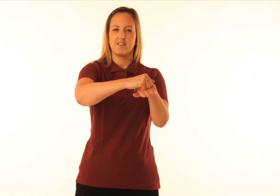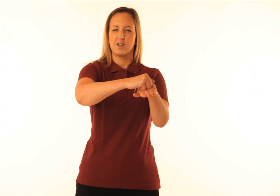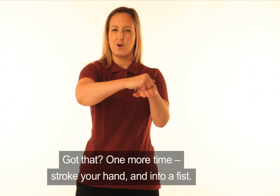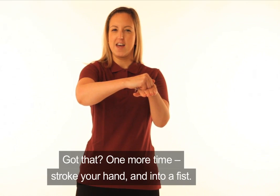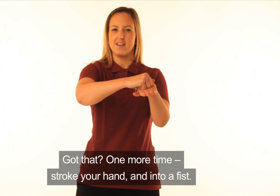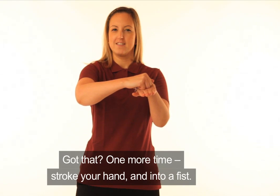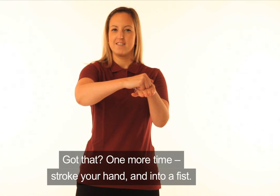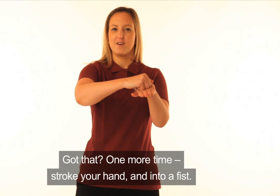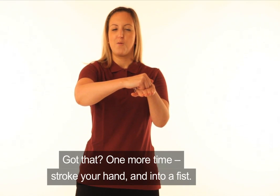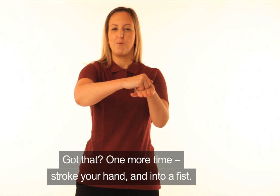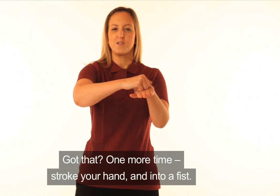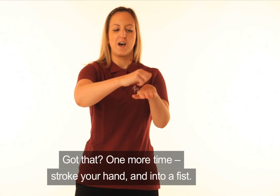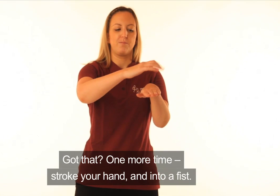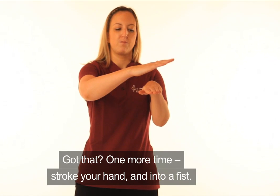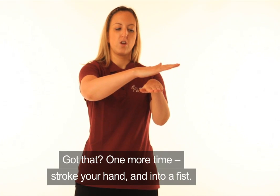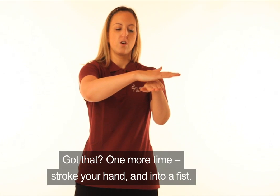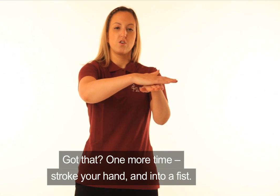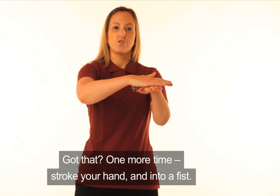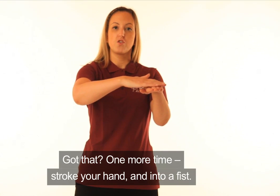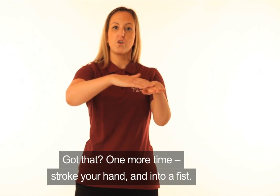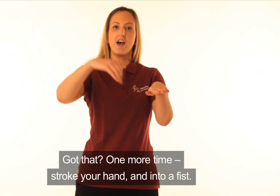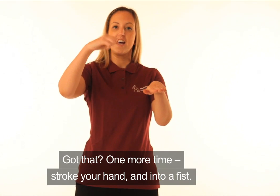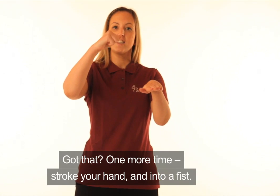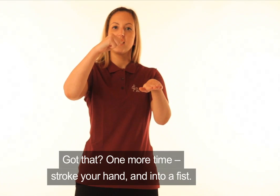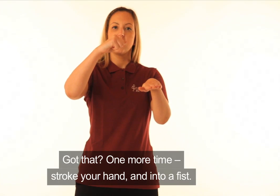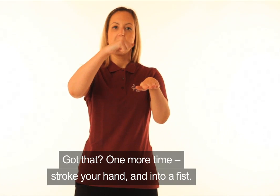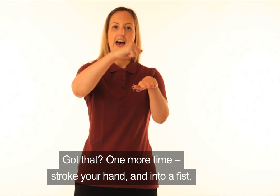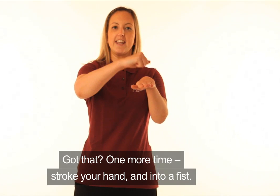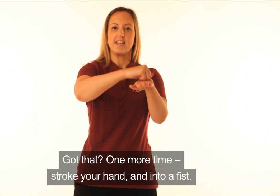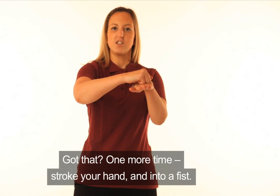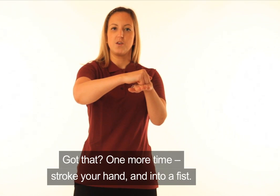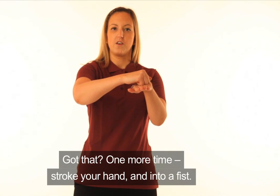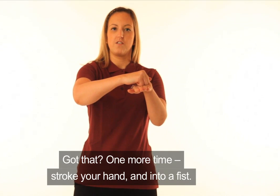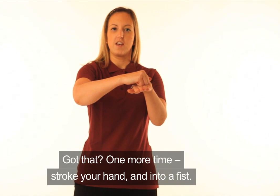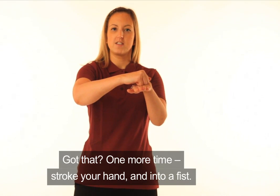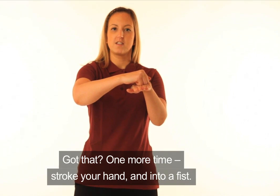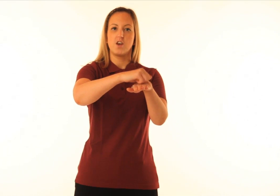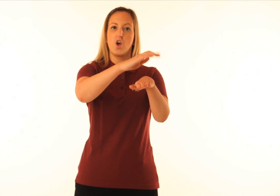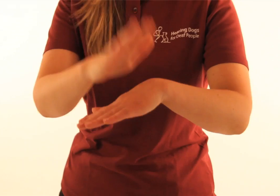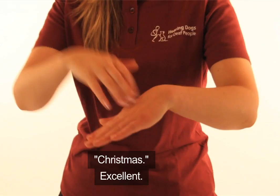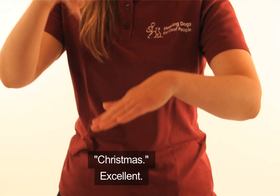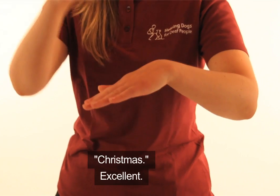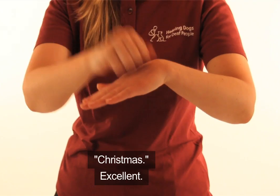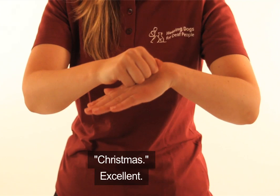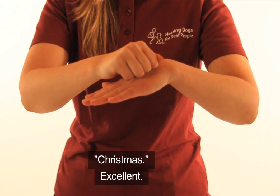Got that? One more time. Stroke your hand and into a fist. Christmas.